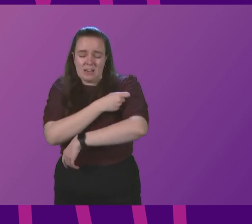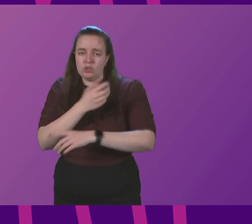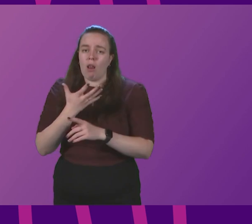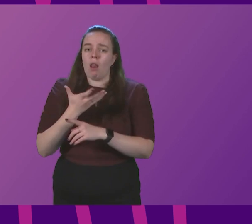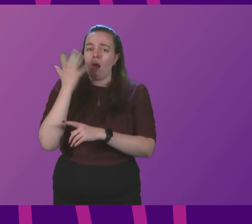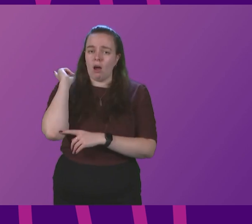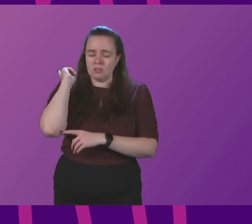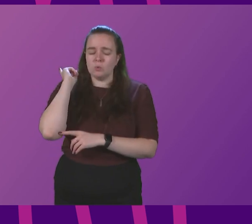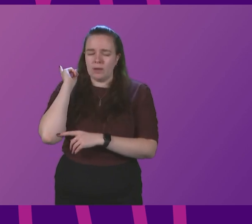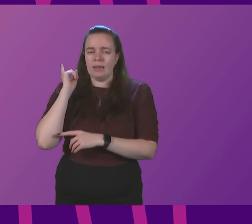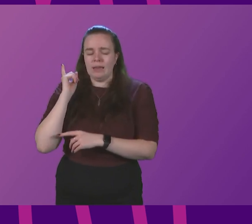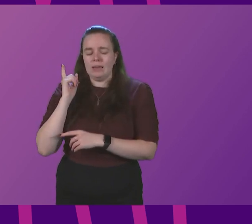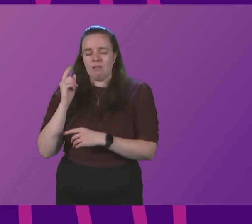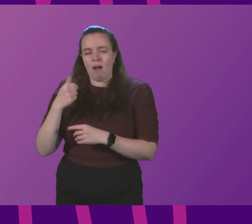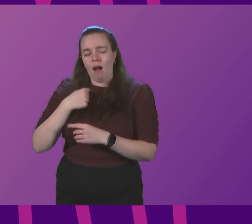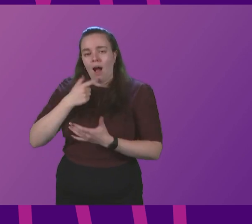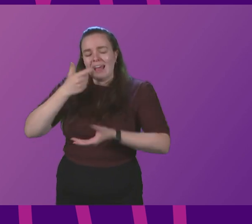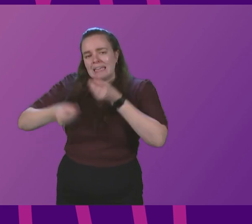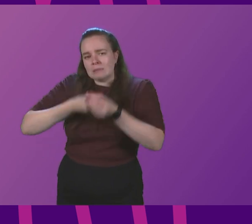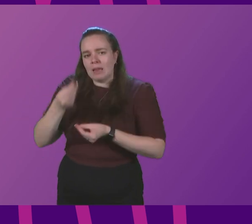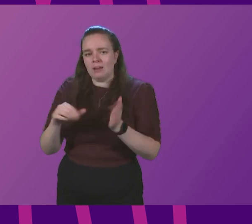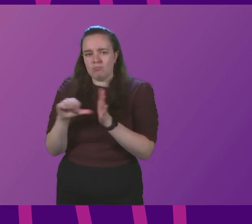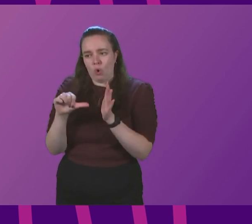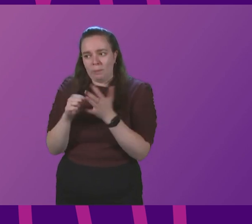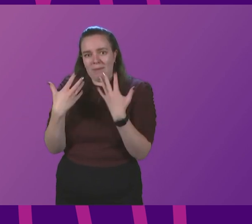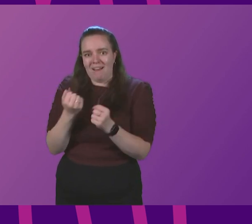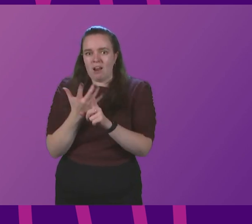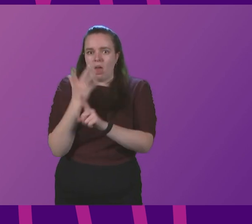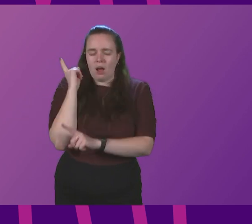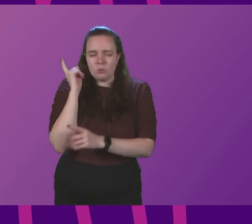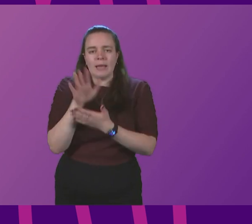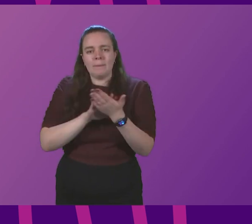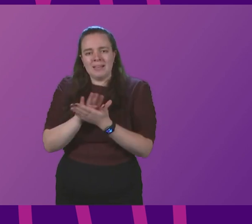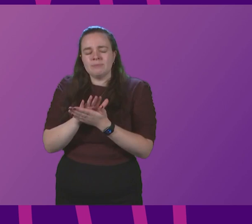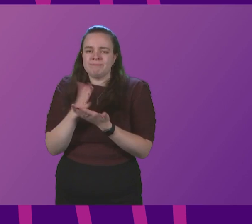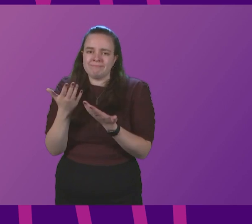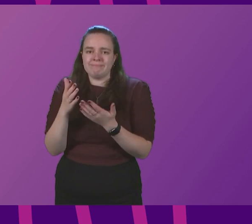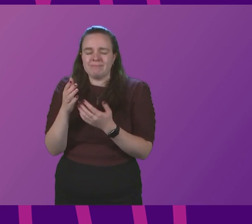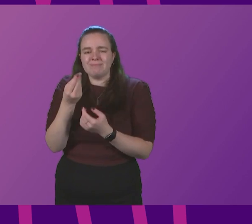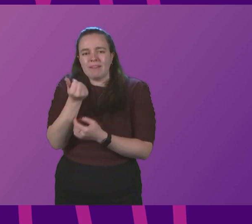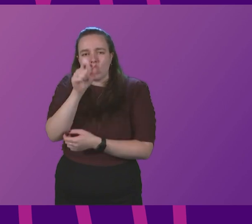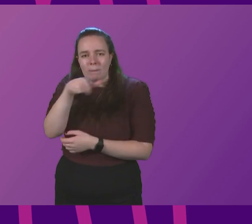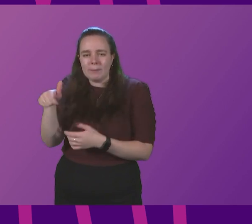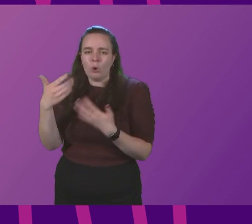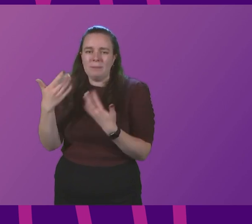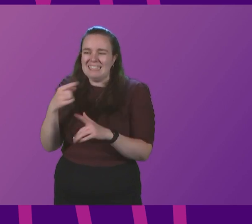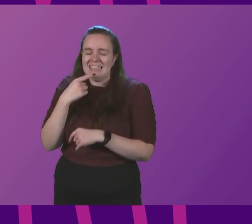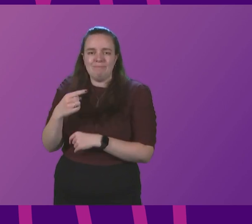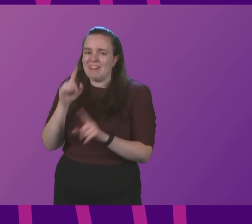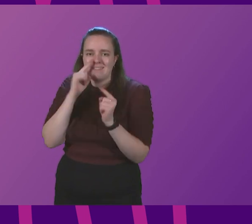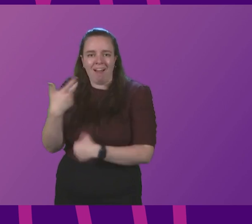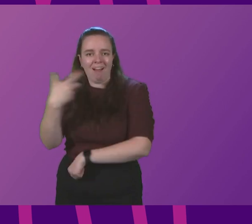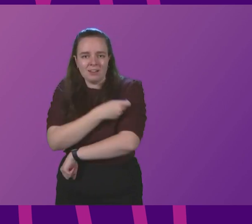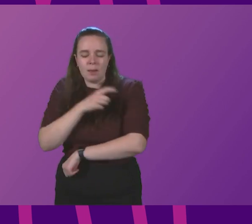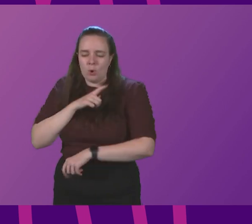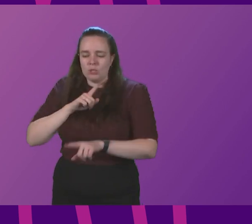explained the issue that we had last week that led to a relatively small number of people being turned away because we were in the